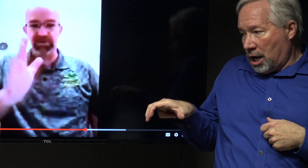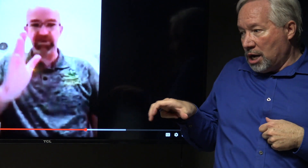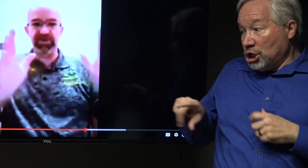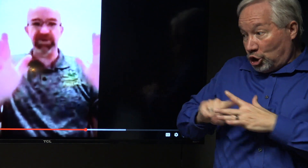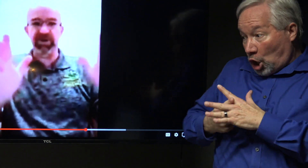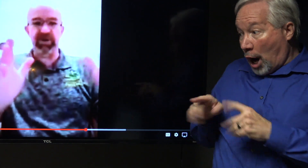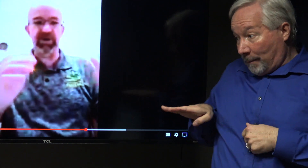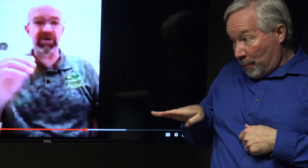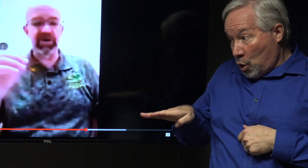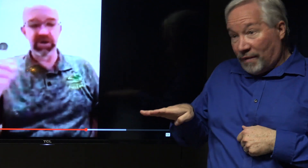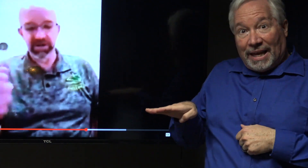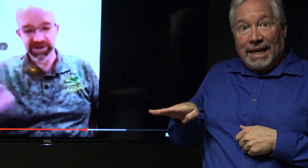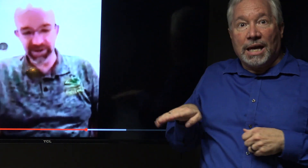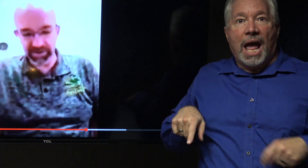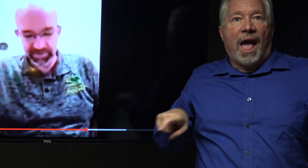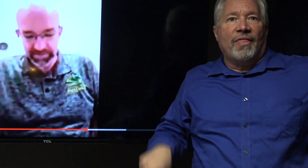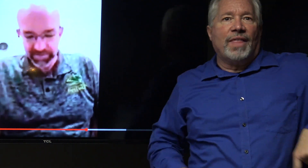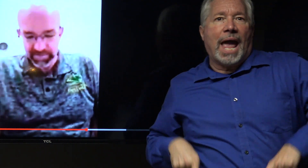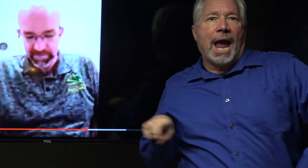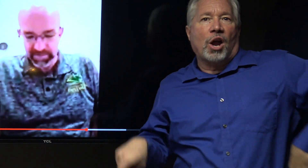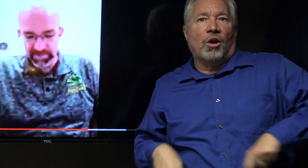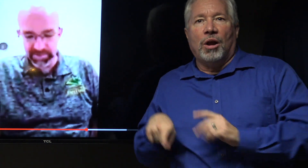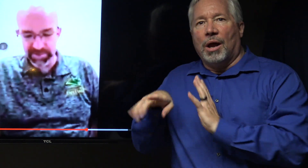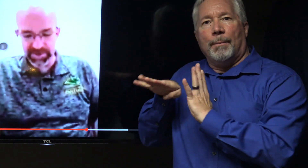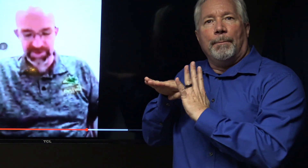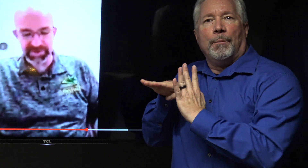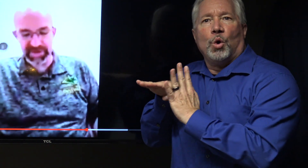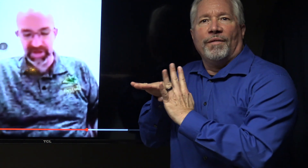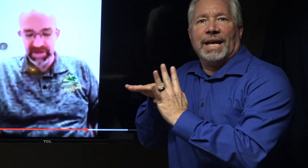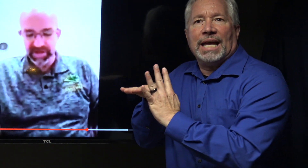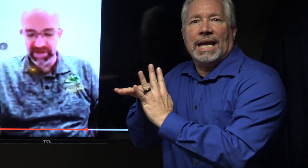they're moving with the car. So those are the things I'm seeing now.